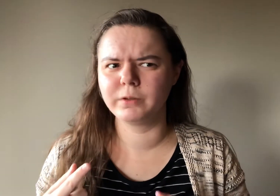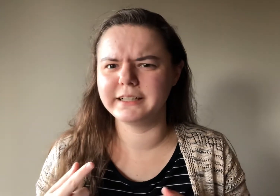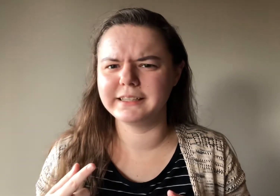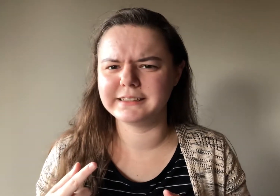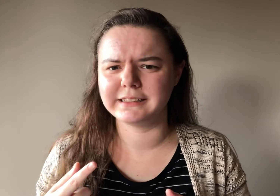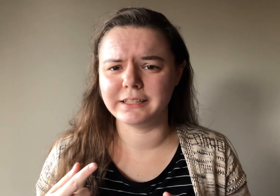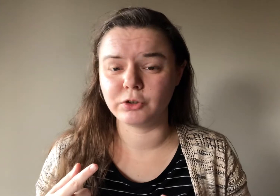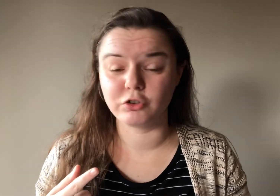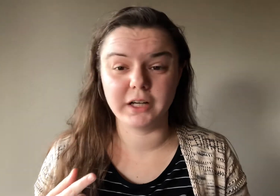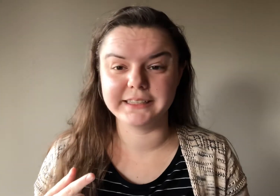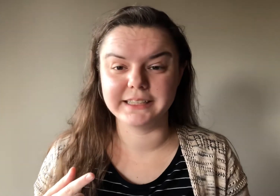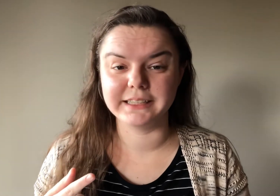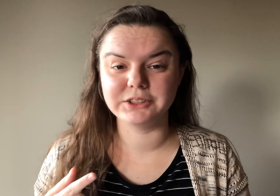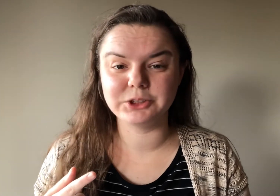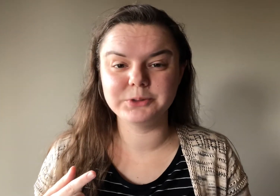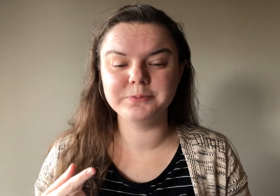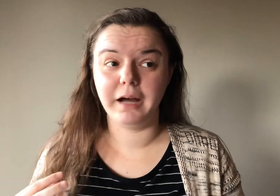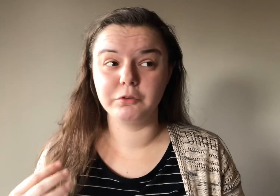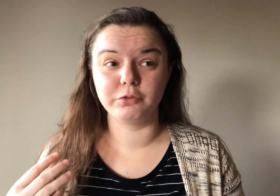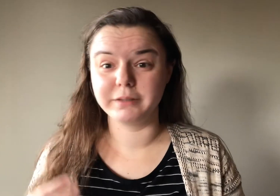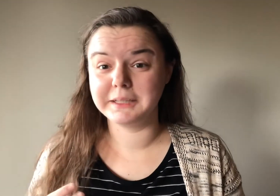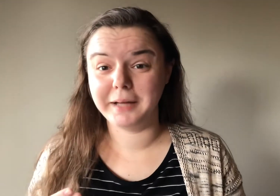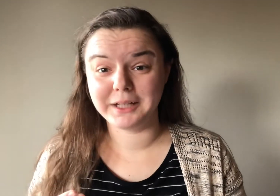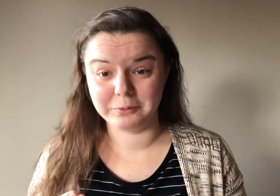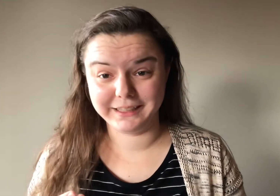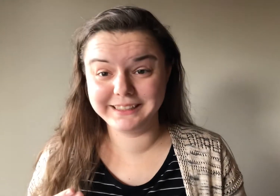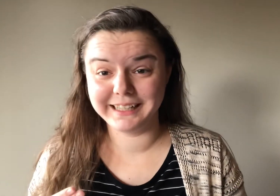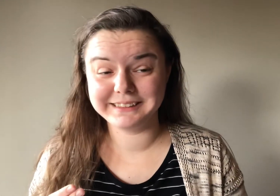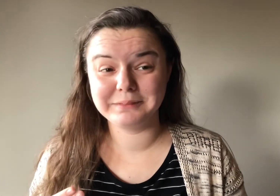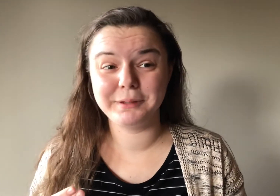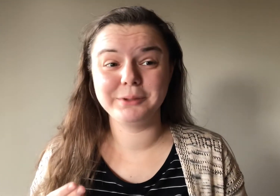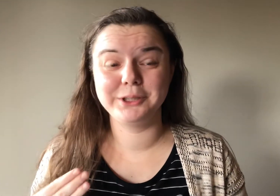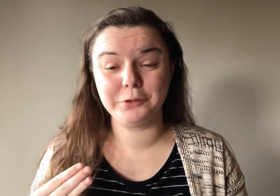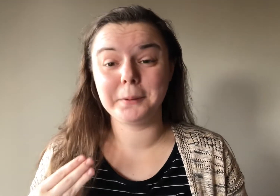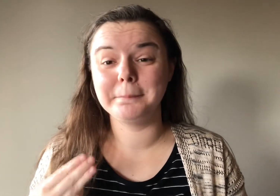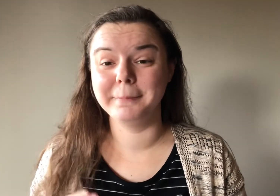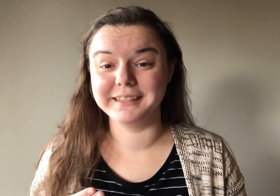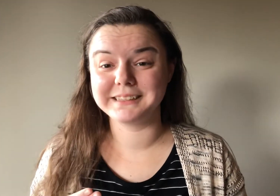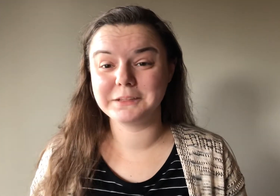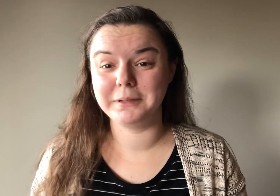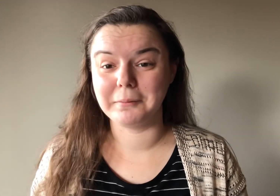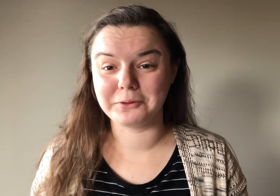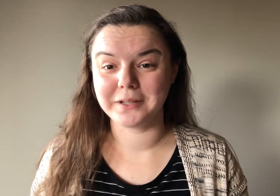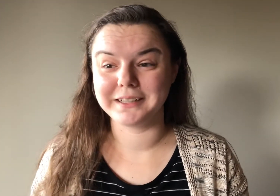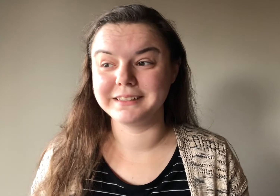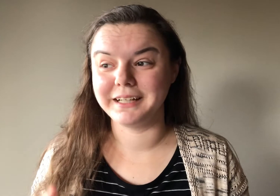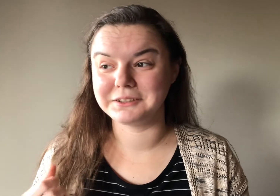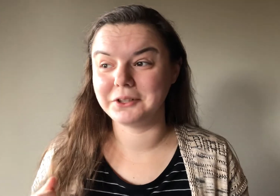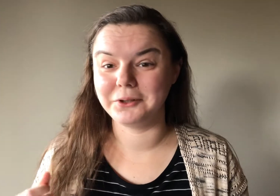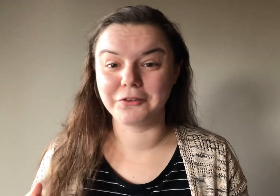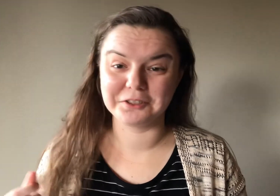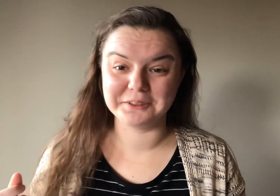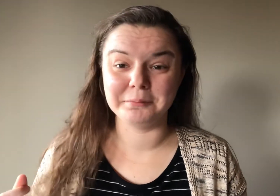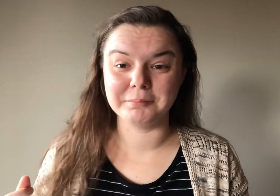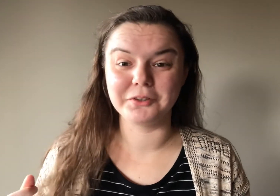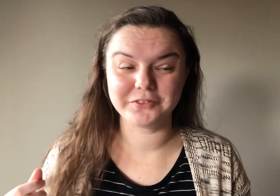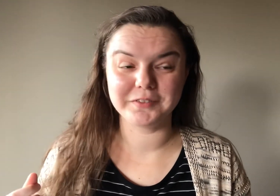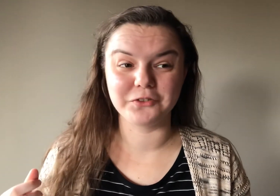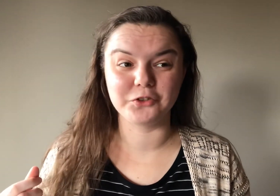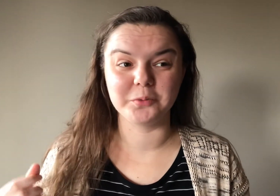really seen or tried to get into. I was really bad at recognizing people. It took me months to be able to recognize all 13 members of this group